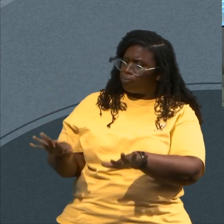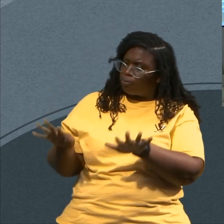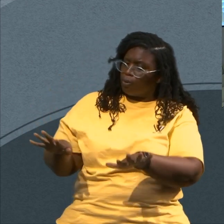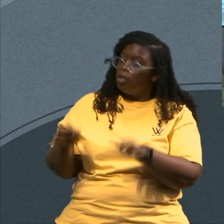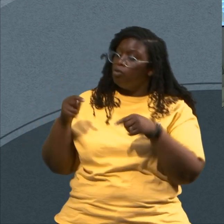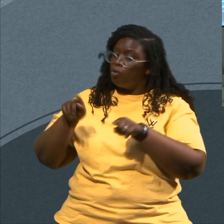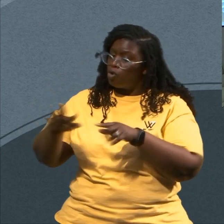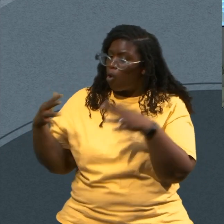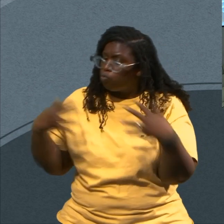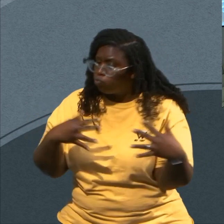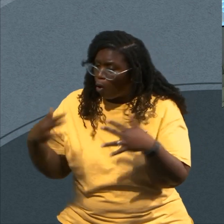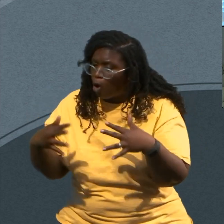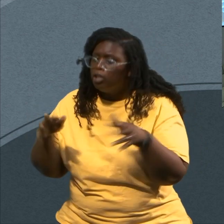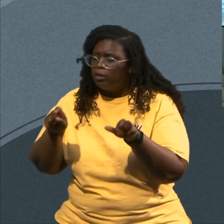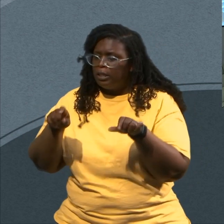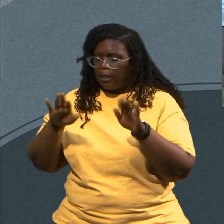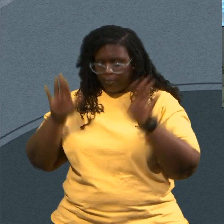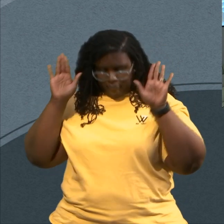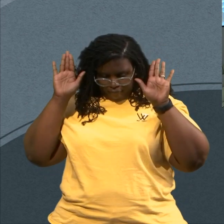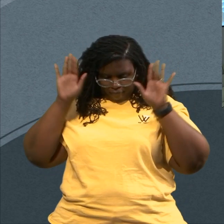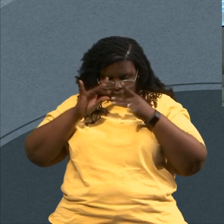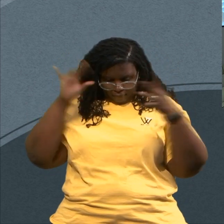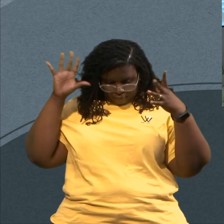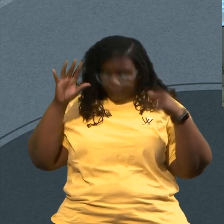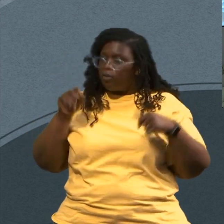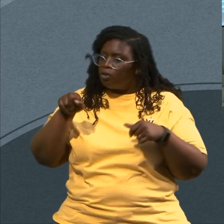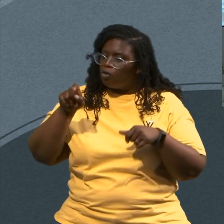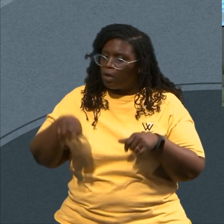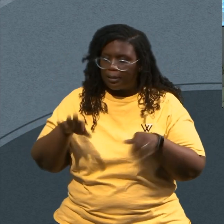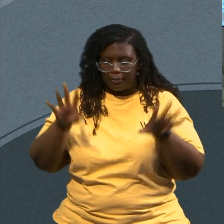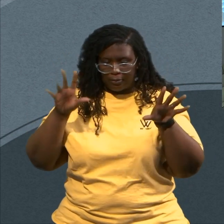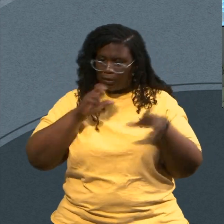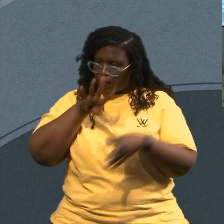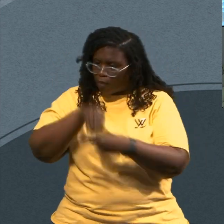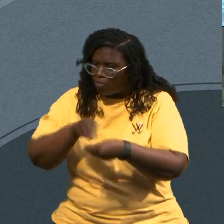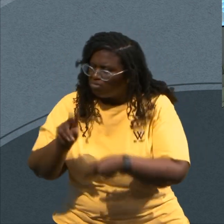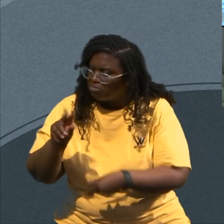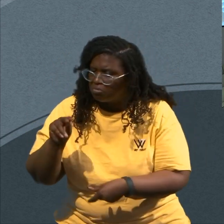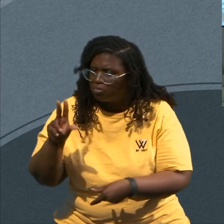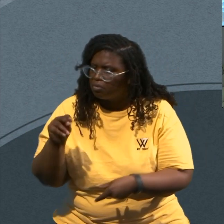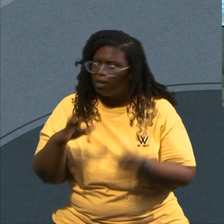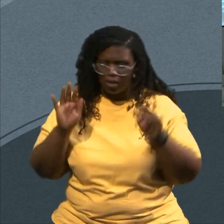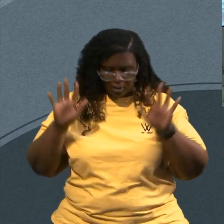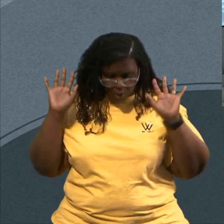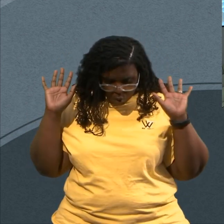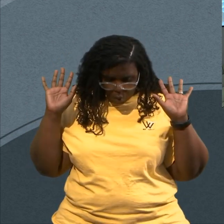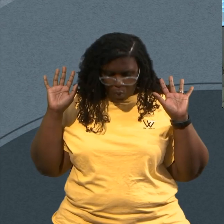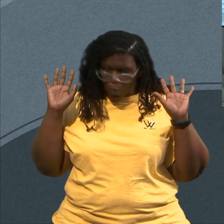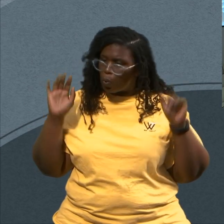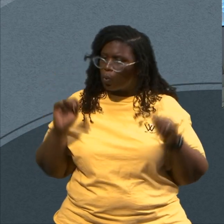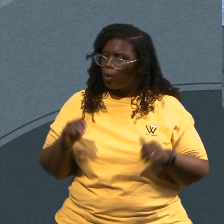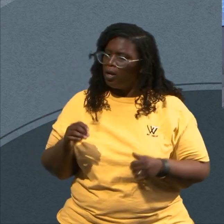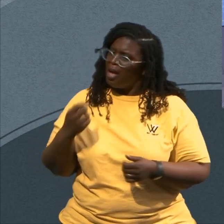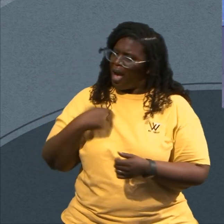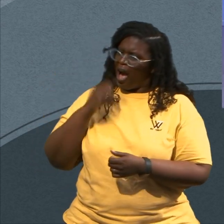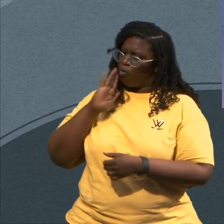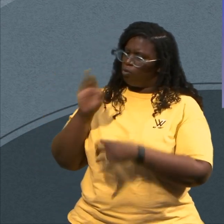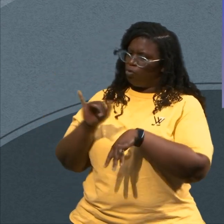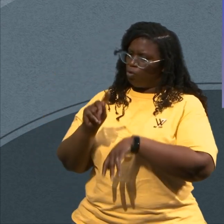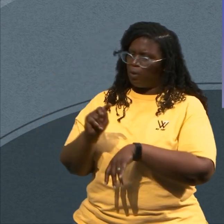Let Go In The Mist Of Your Battle Take Your Hand Off Of It In The Mist Of Your Battle I'll Work It Out Is Anybody That Can